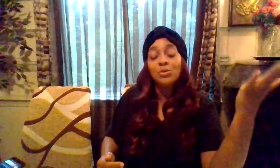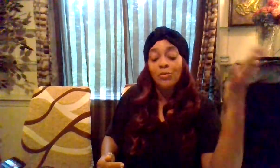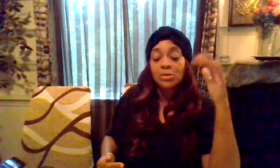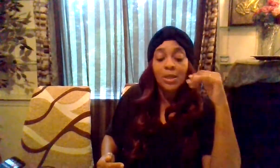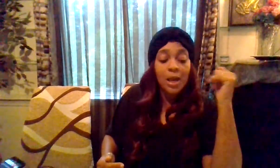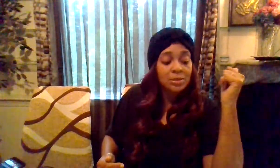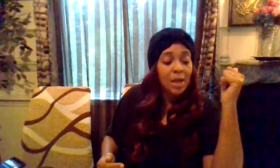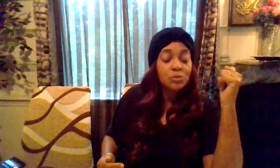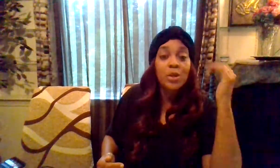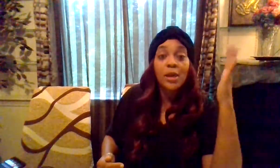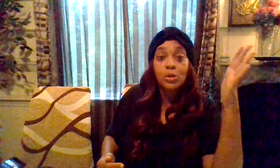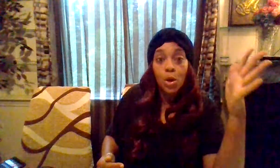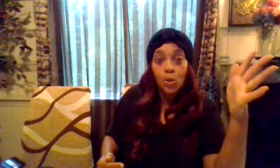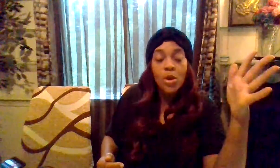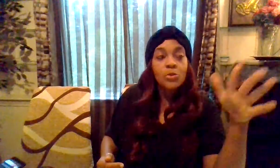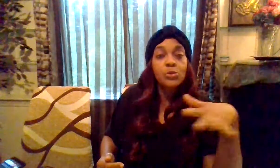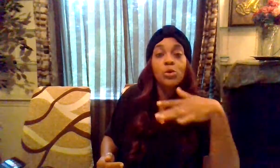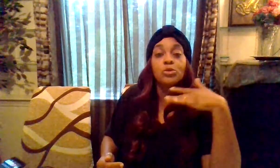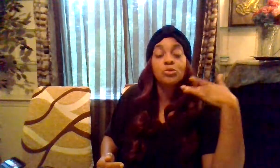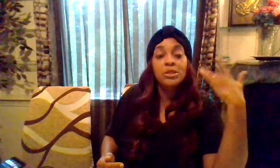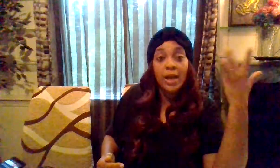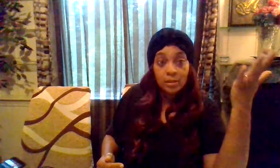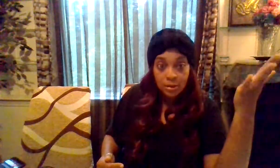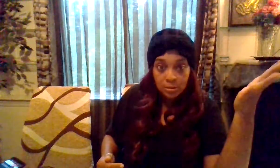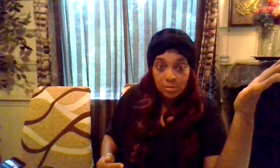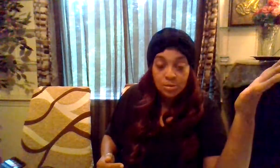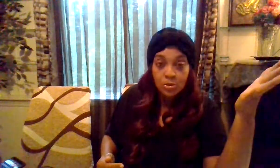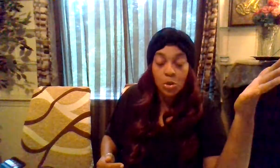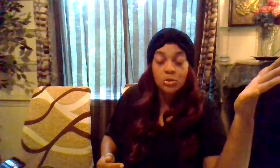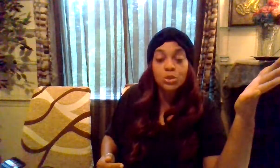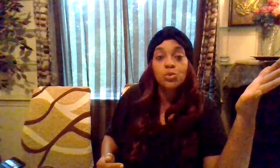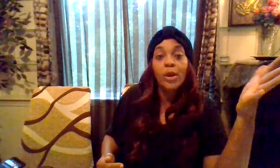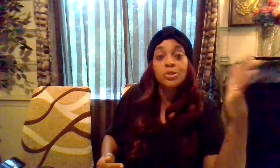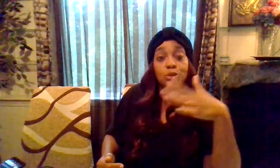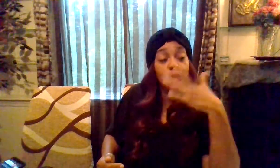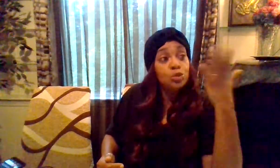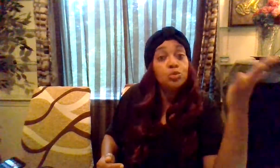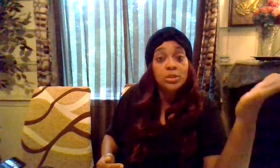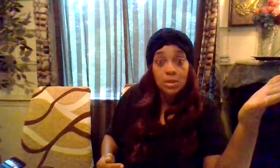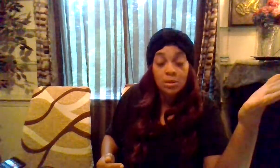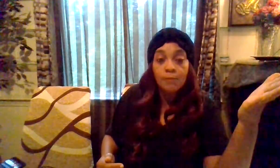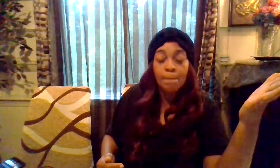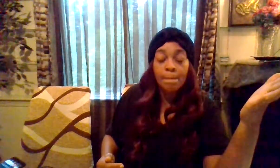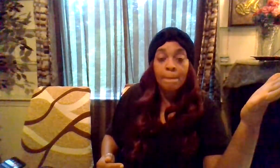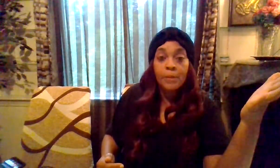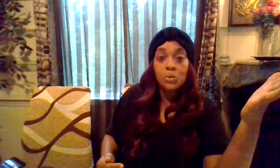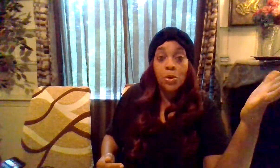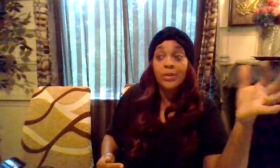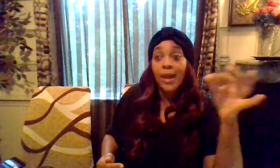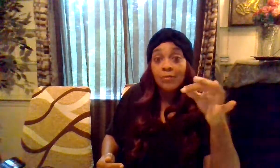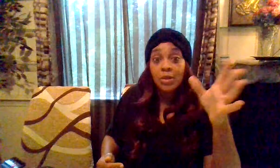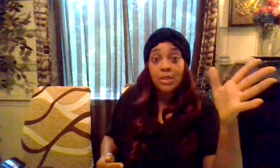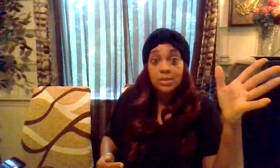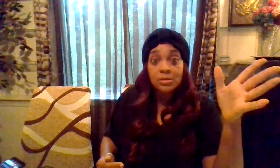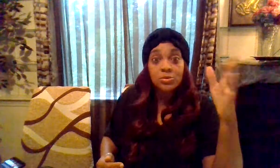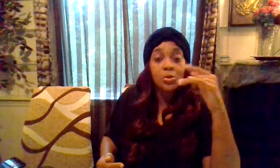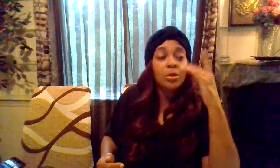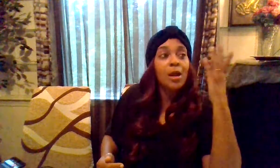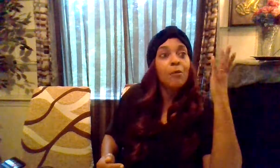universe a lot of times we had to go through those recycling you know situations till you see you know the life lesson you know kind of